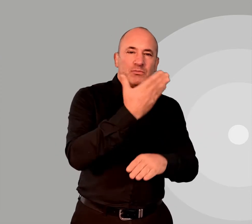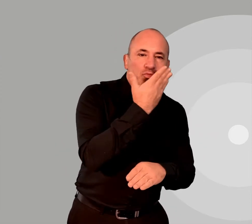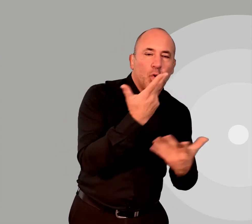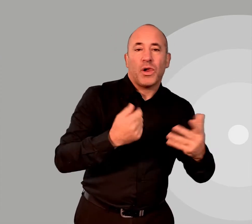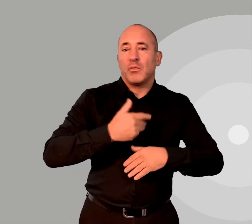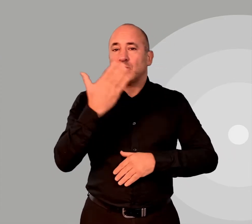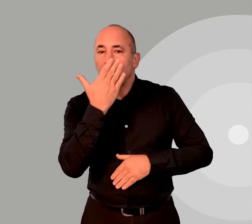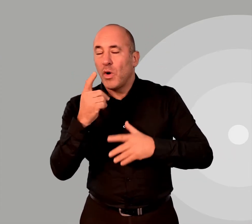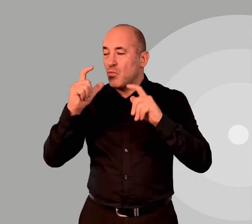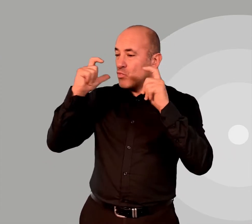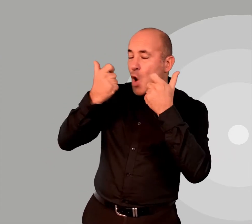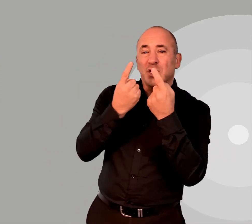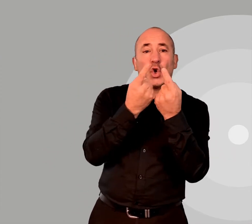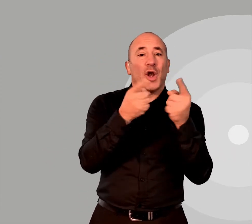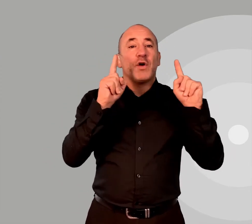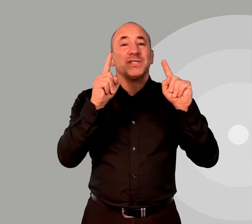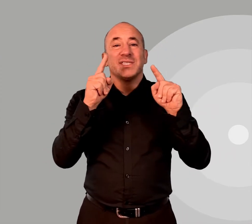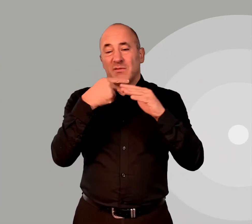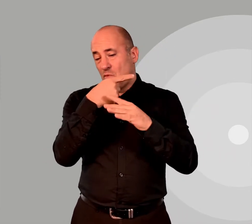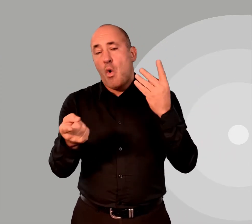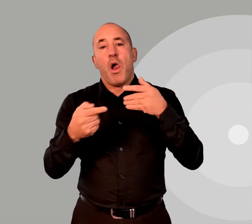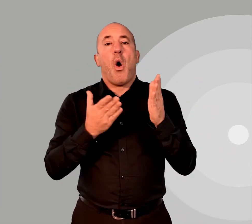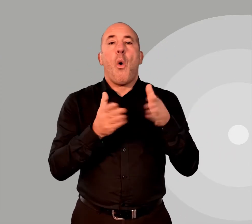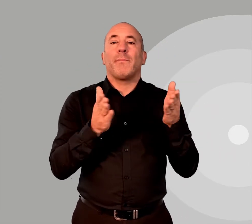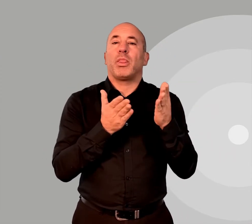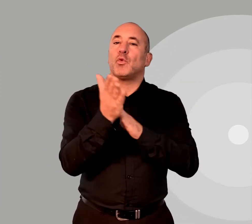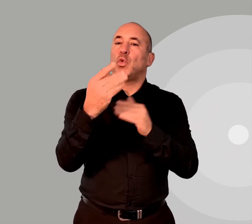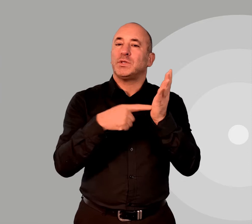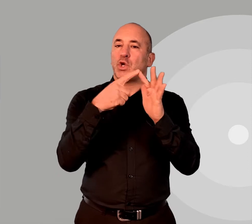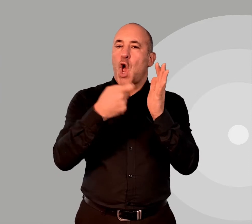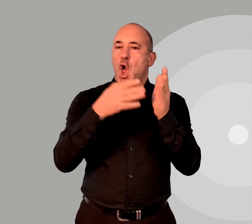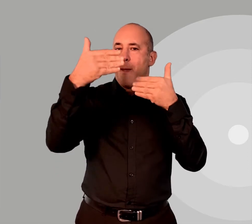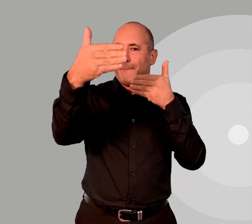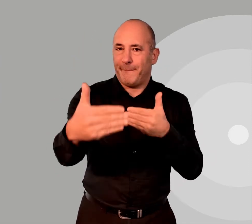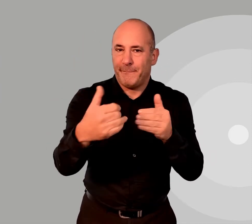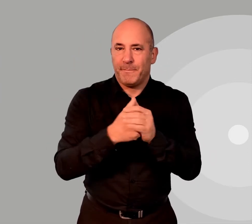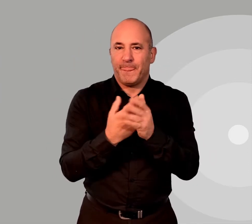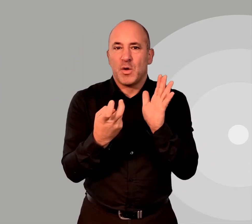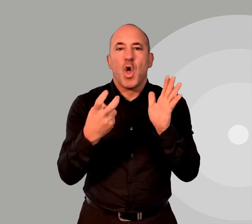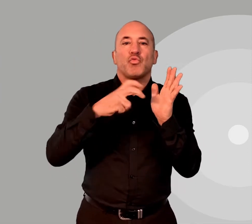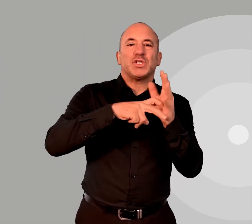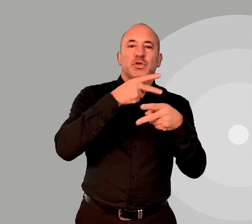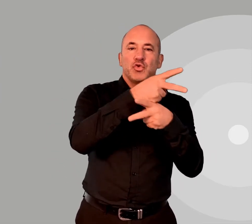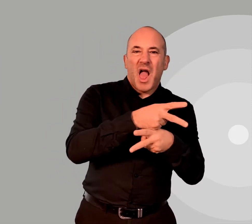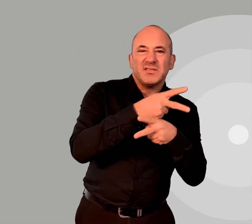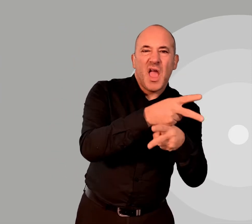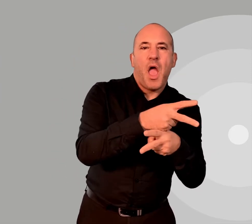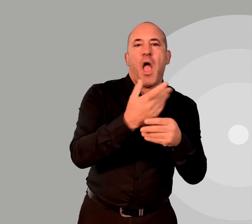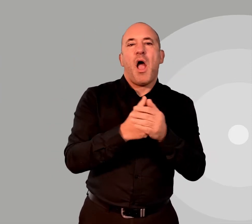colleges and universities open during term time. Registered childcare, other supervised activities